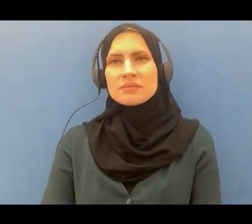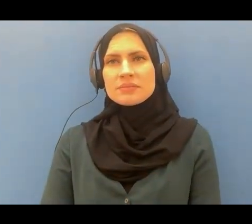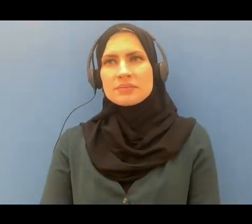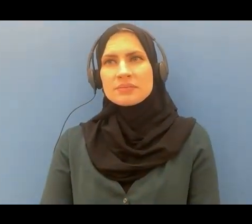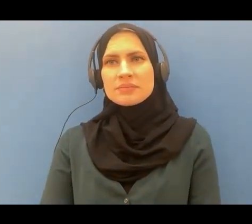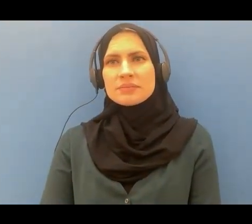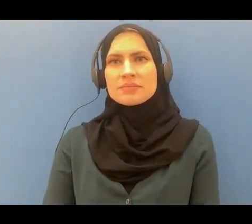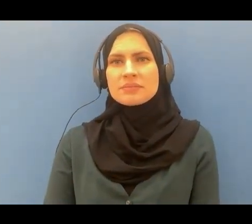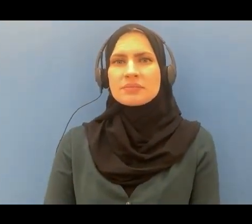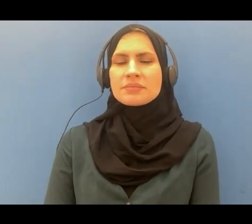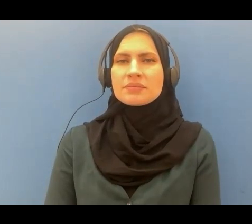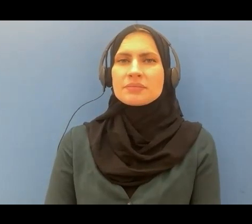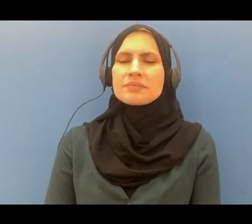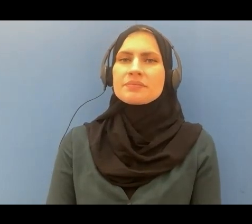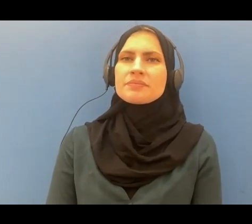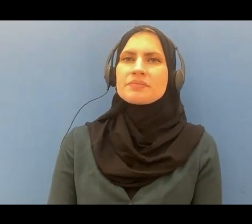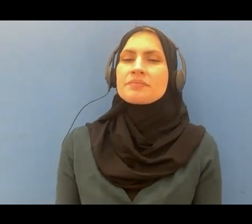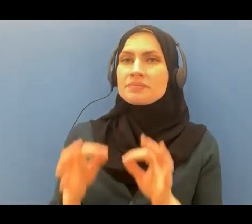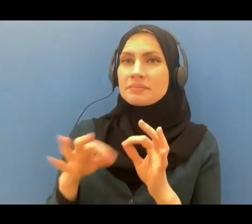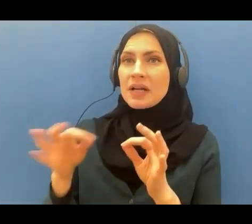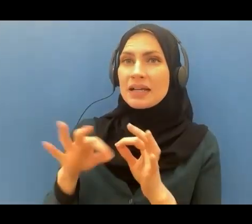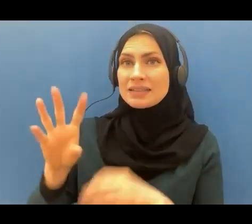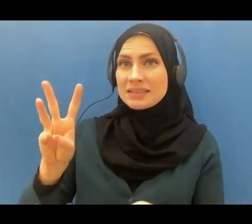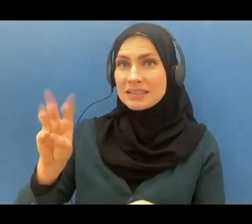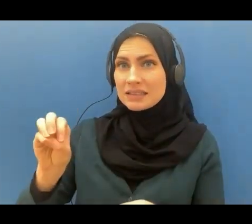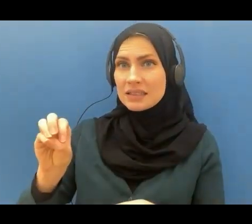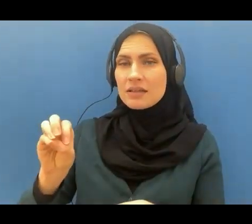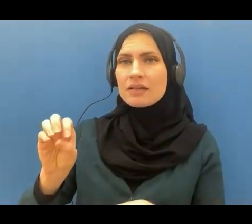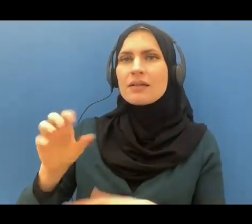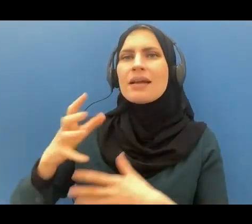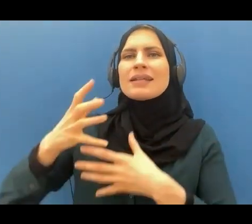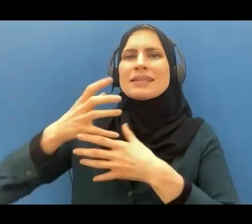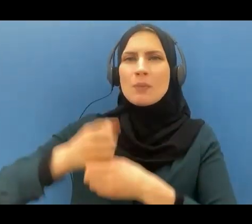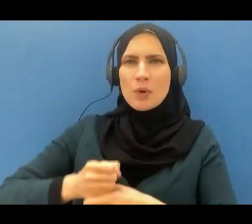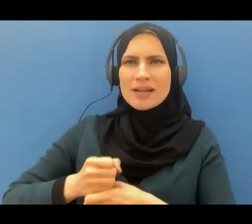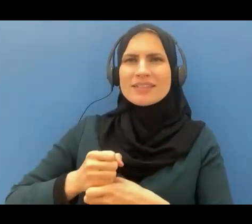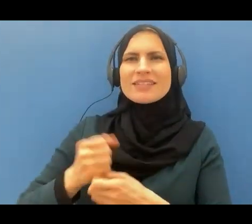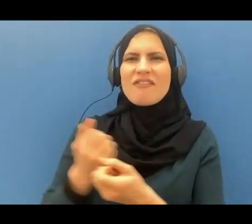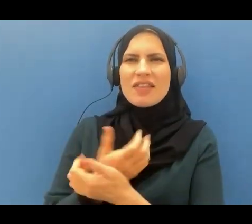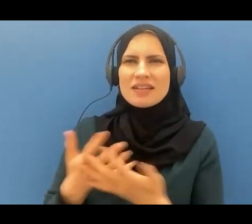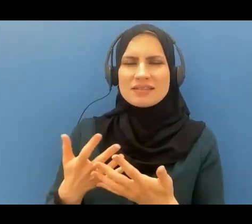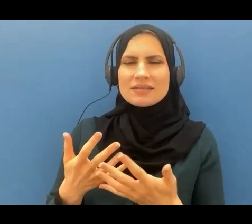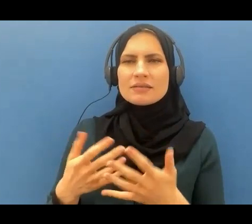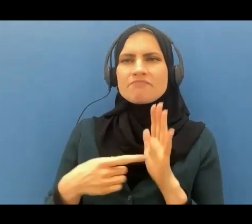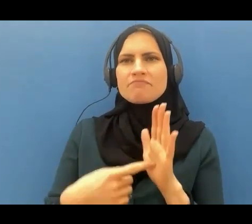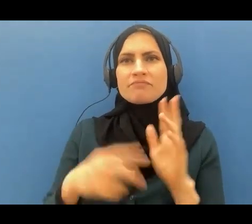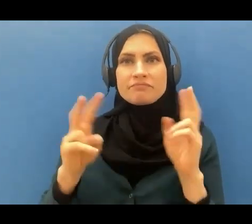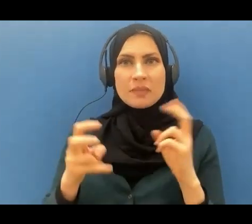so ayah number 60 summarizes all of this by saying and on the day of judgment on the day of